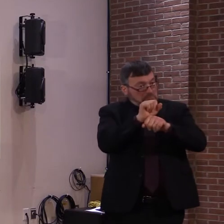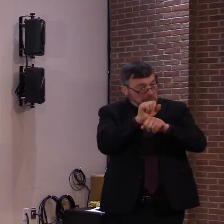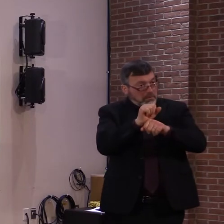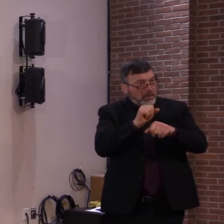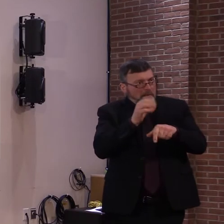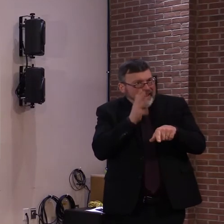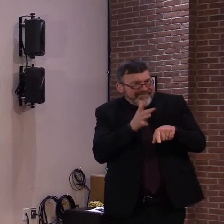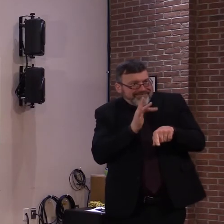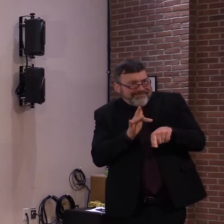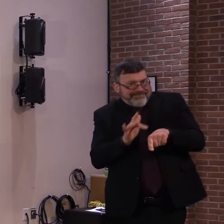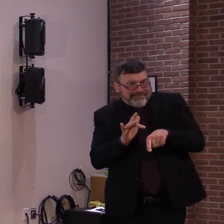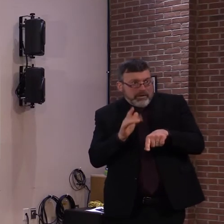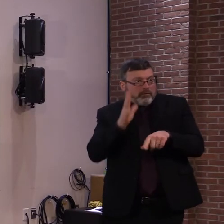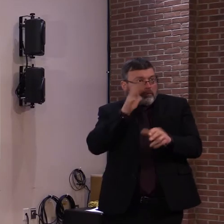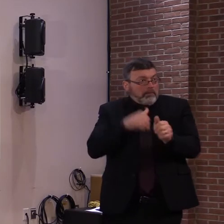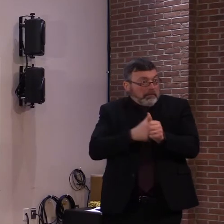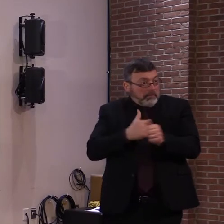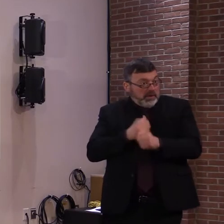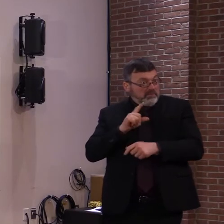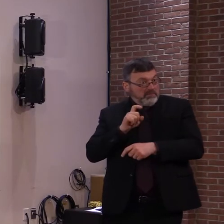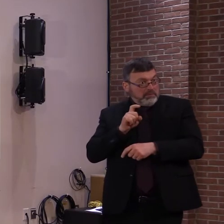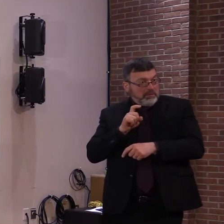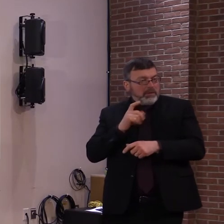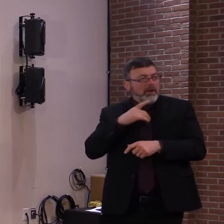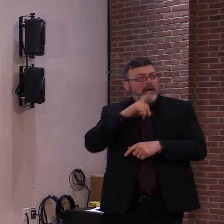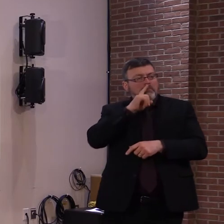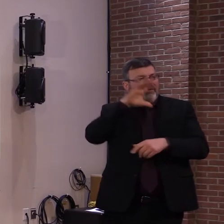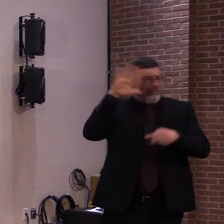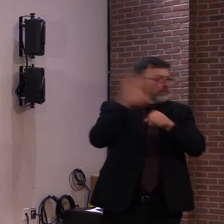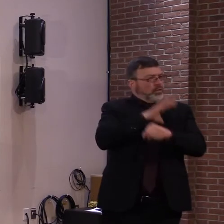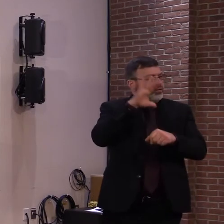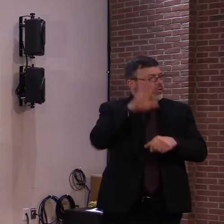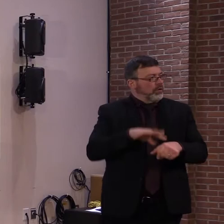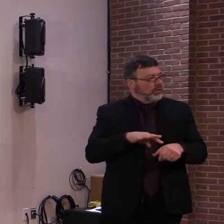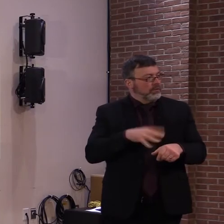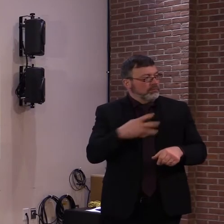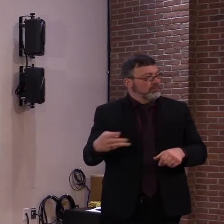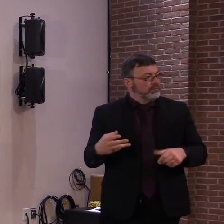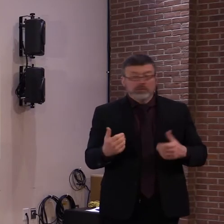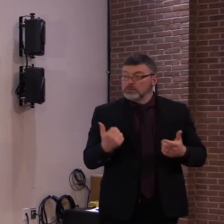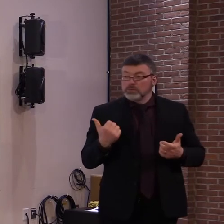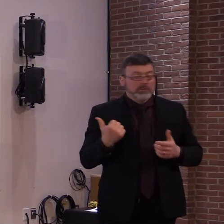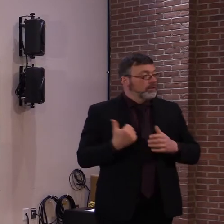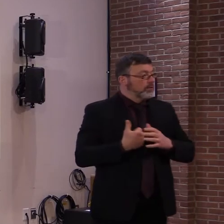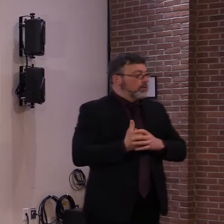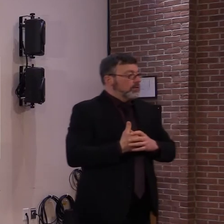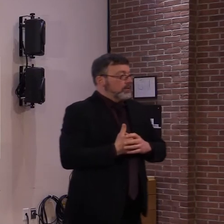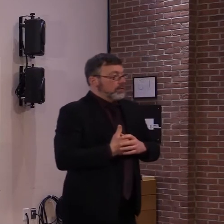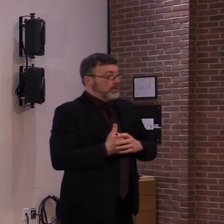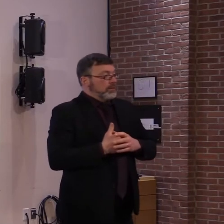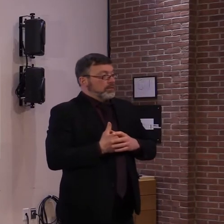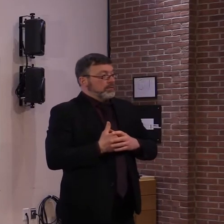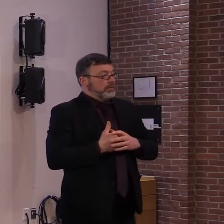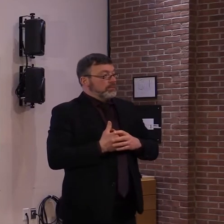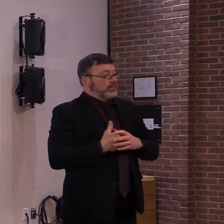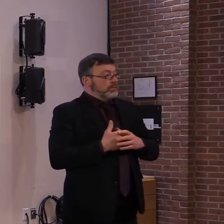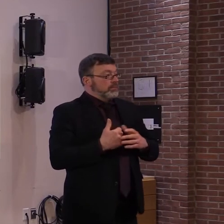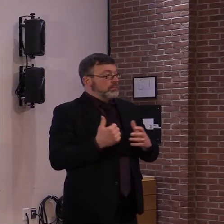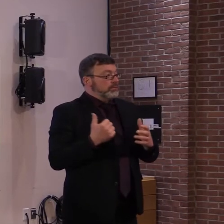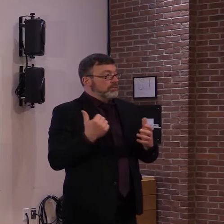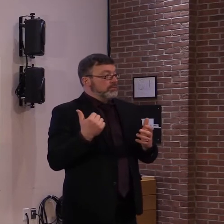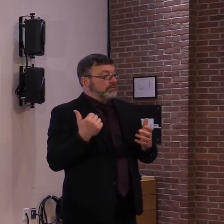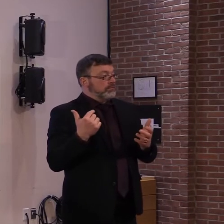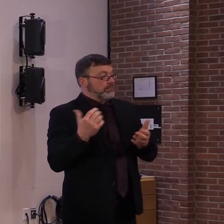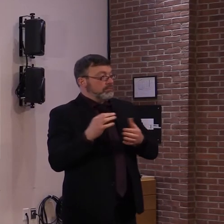sure that there's no spoilage along the way. Um, that's why we have this sort of a backup plan to the backup plan,